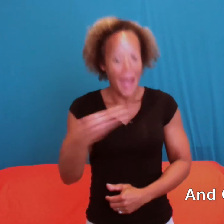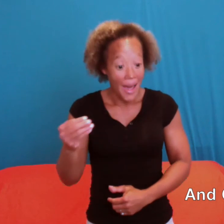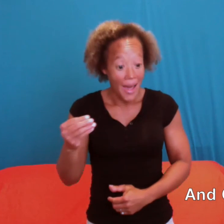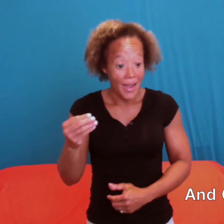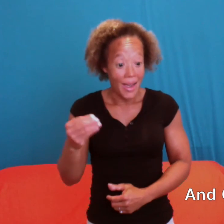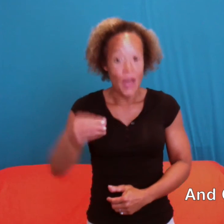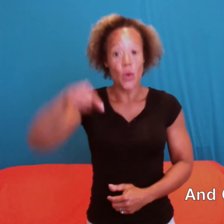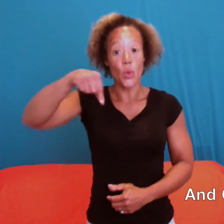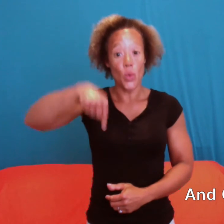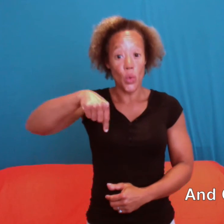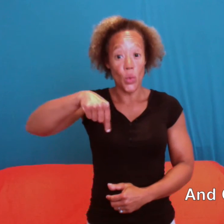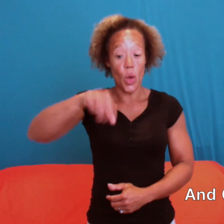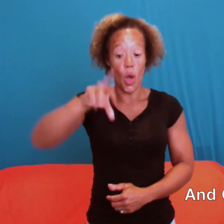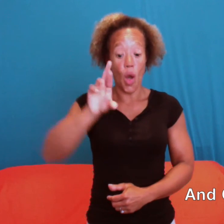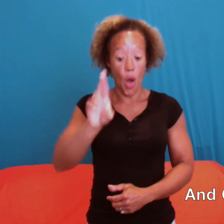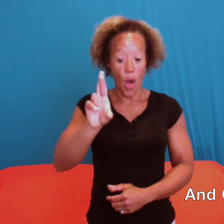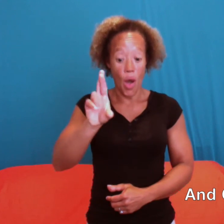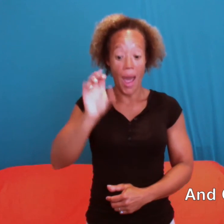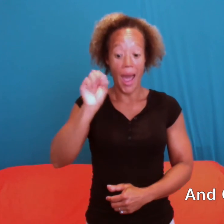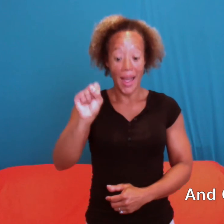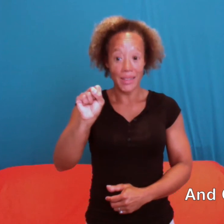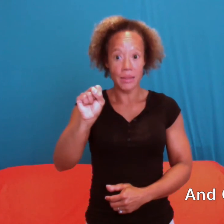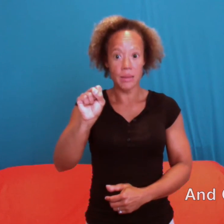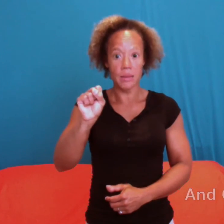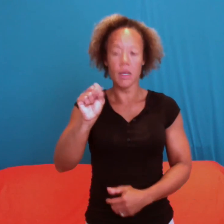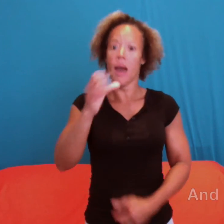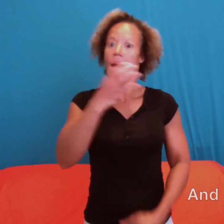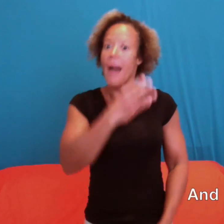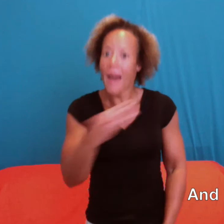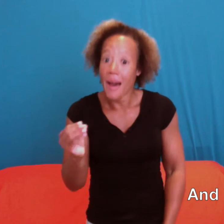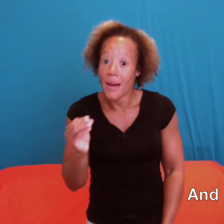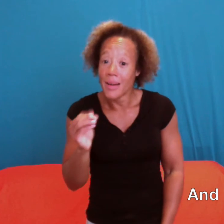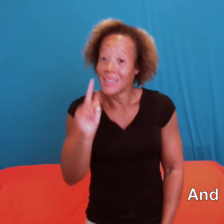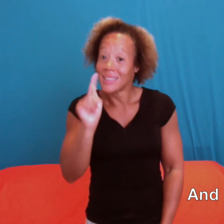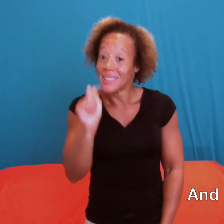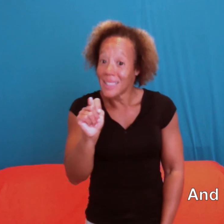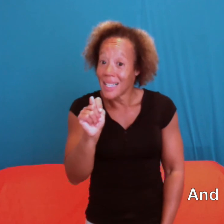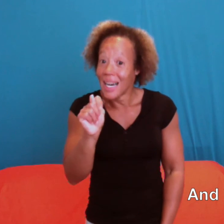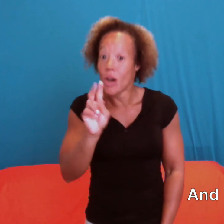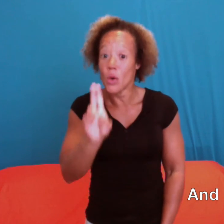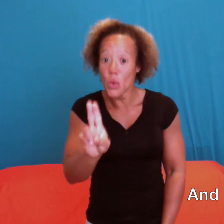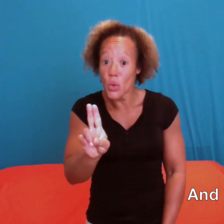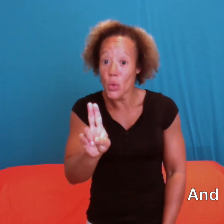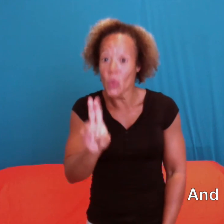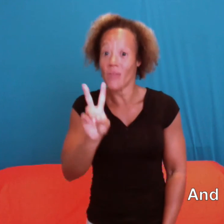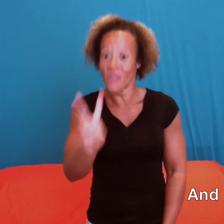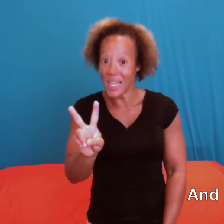And Q R S And T U V